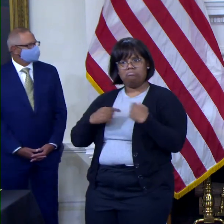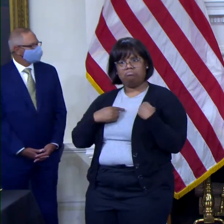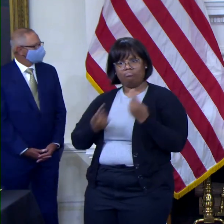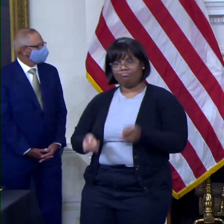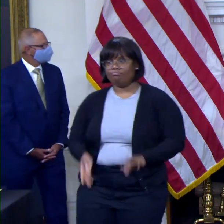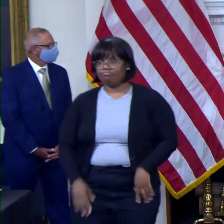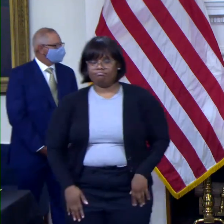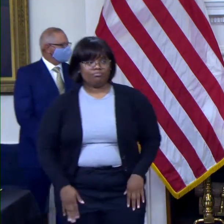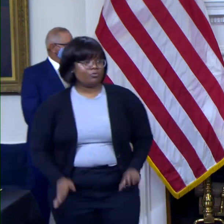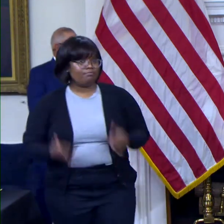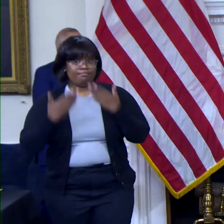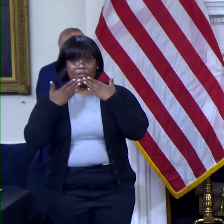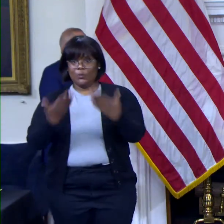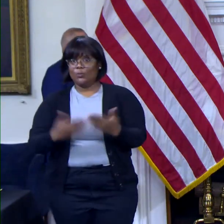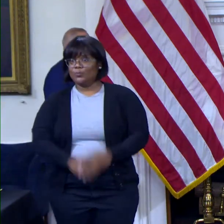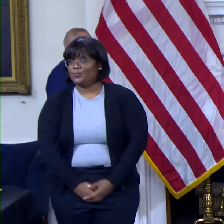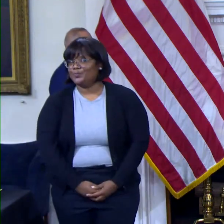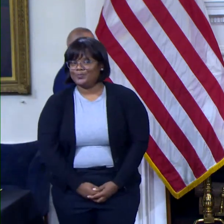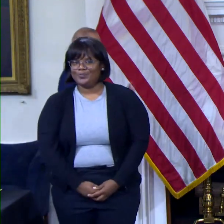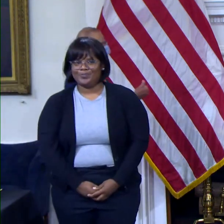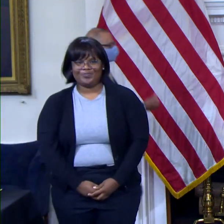Thank you, guys. Thank you. Thank you.